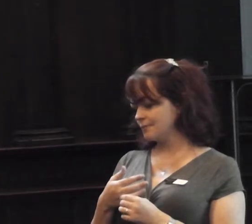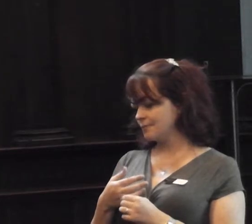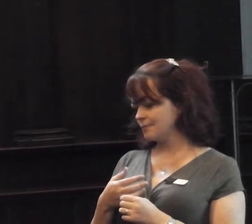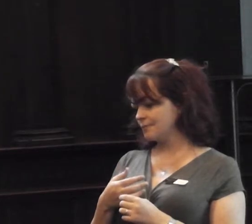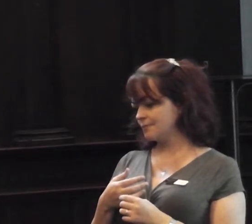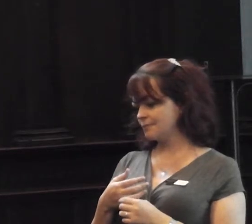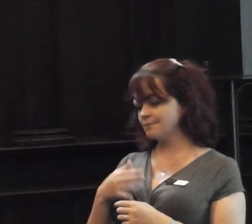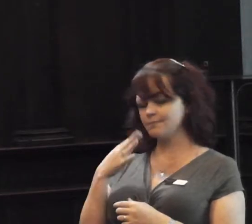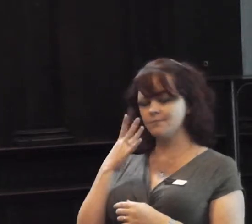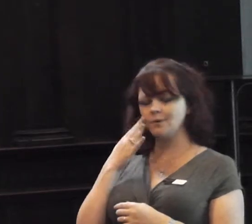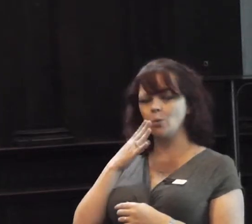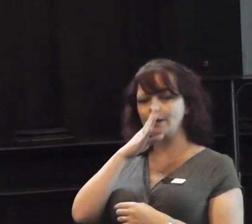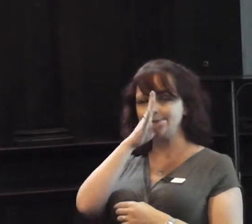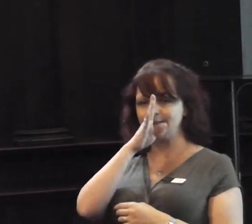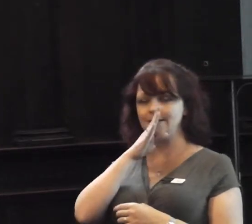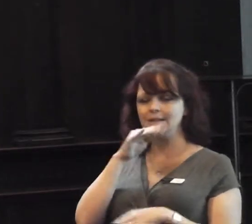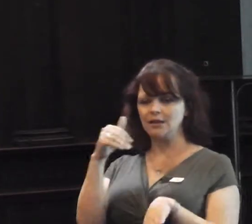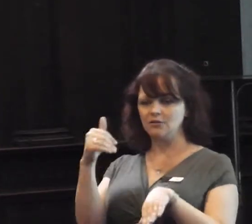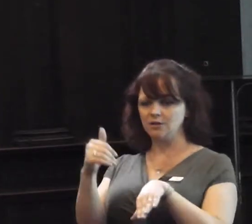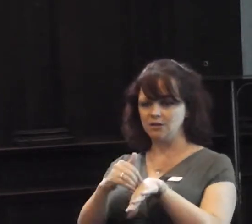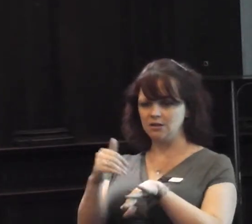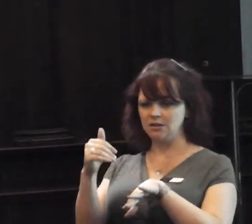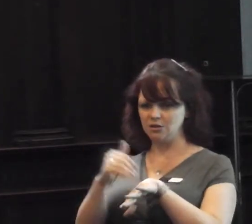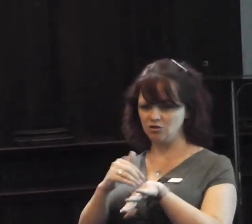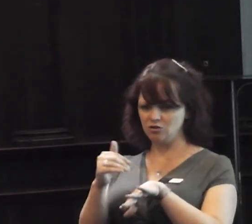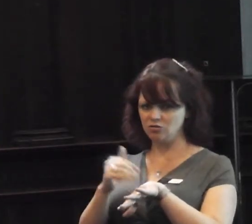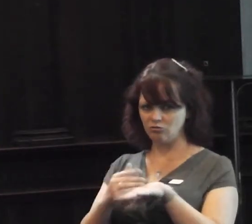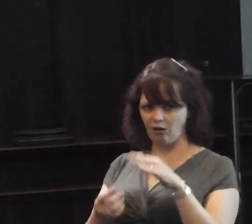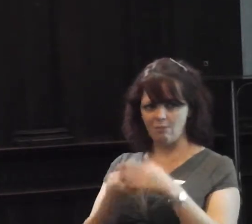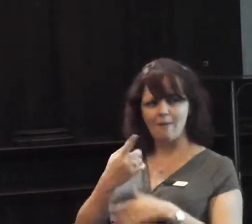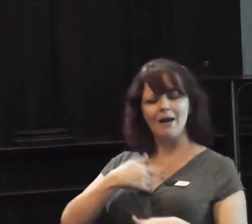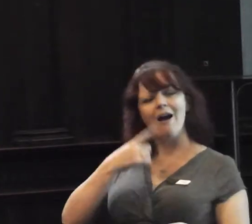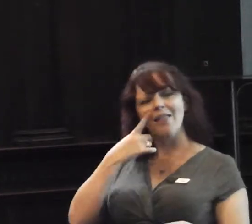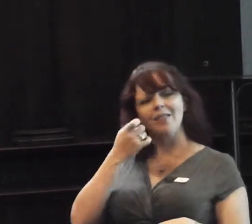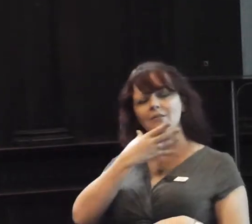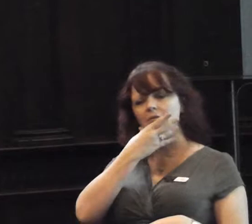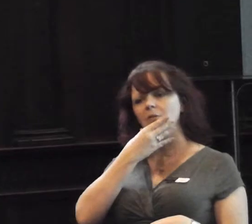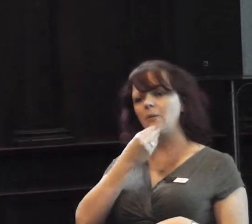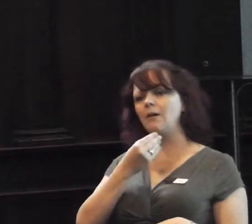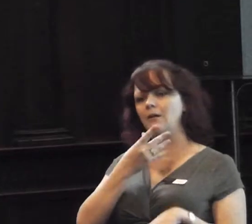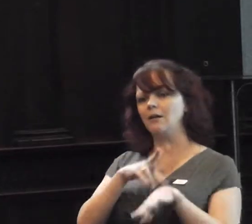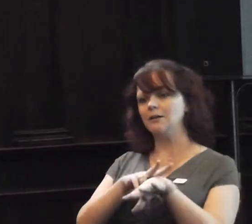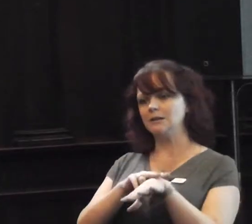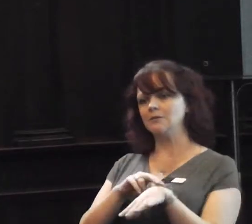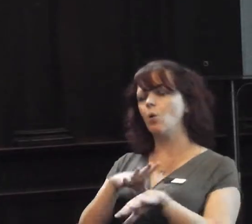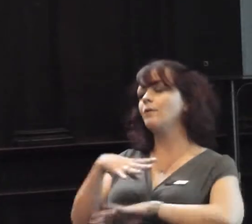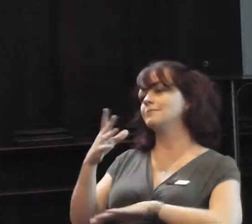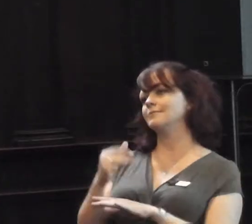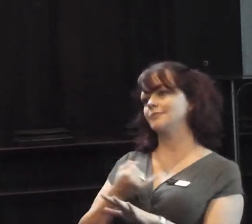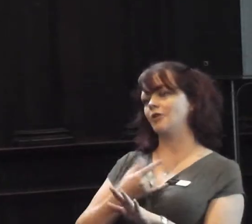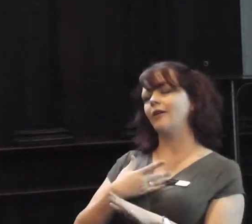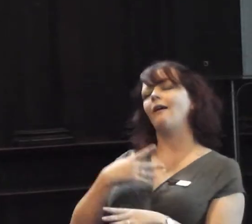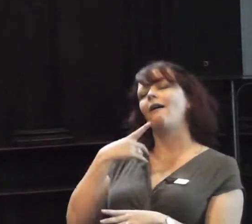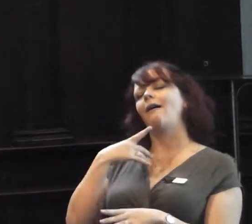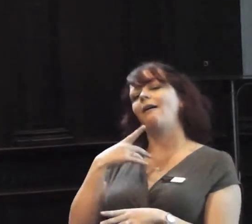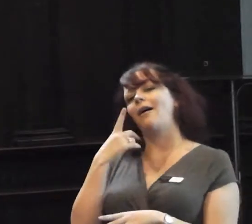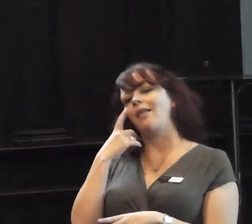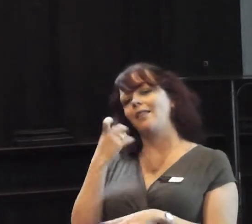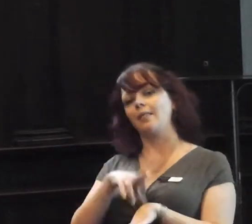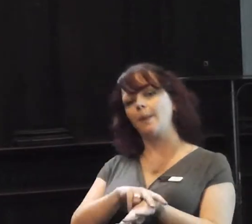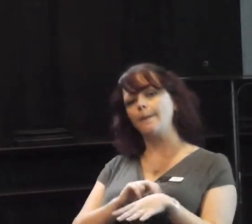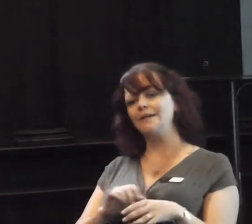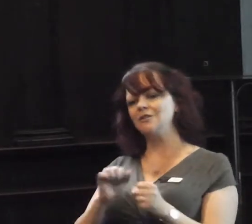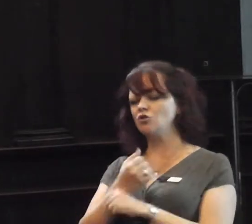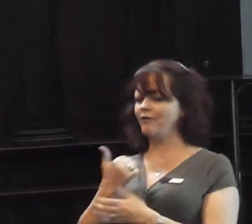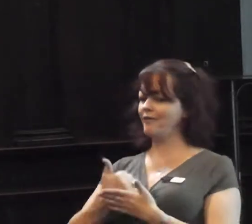comes to serious crime, actually, I think the police, do a very good job. We're very good, at dealing with serious crime. Knife crime, serious crime.